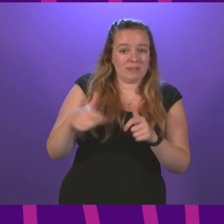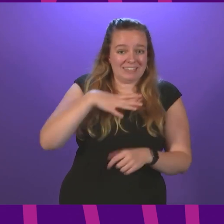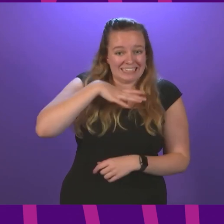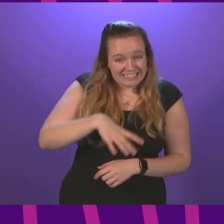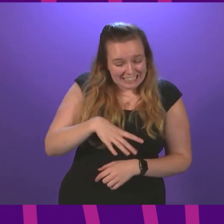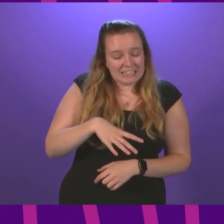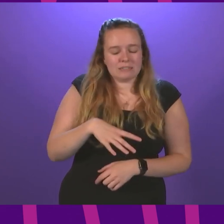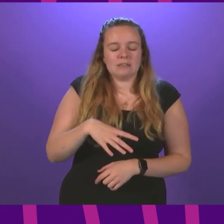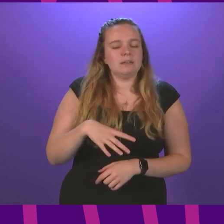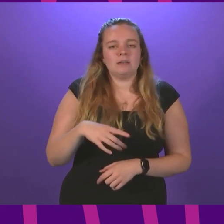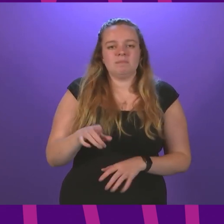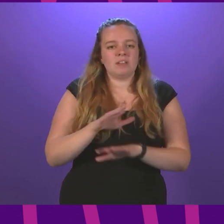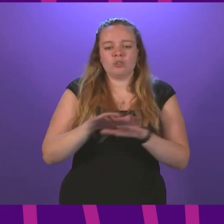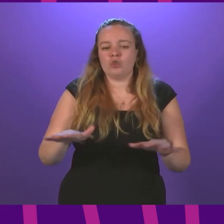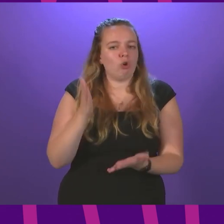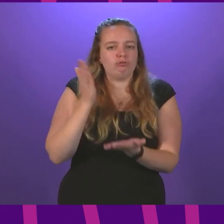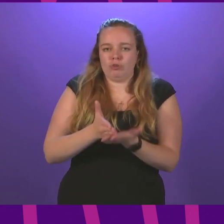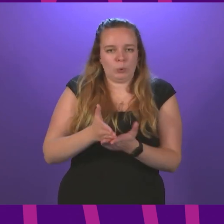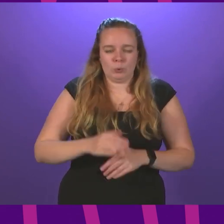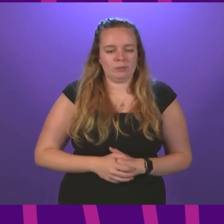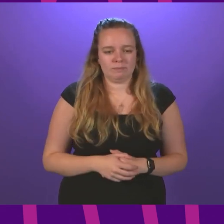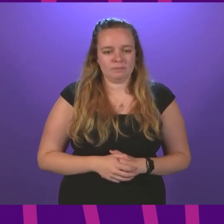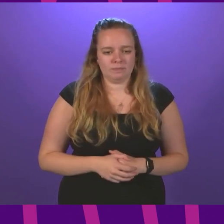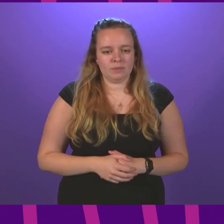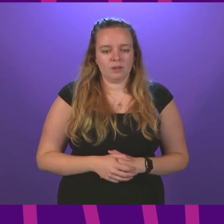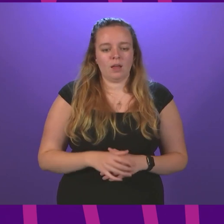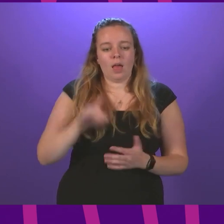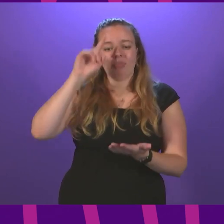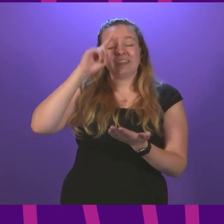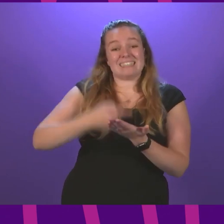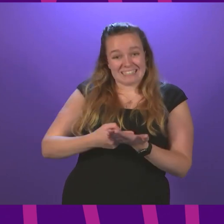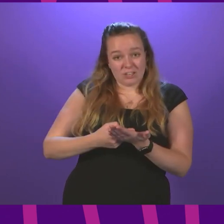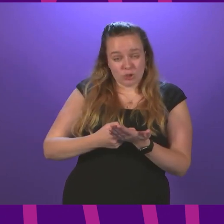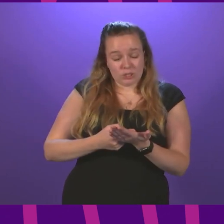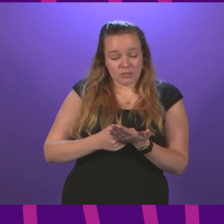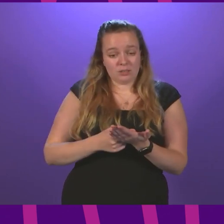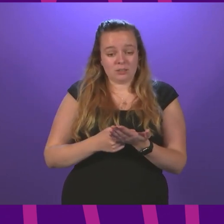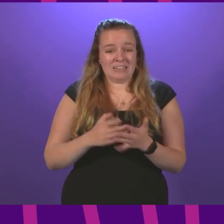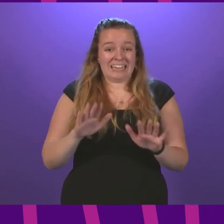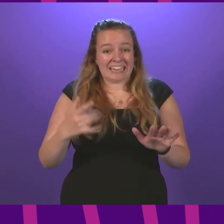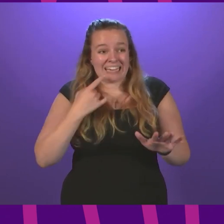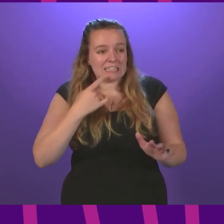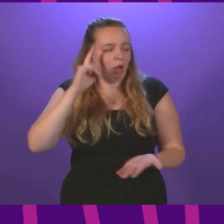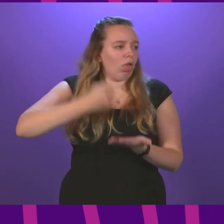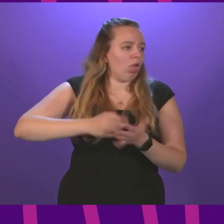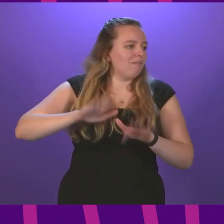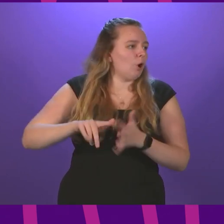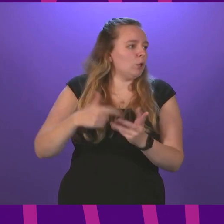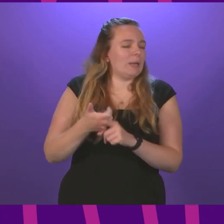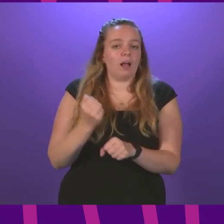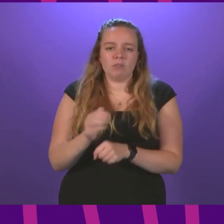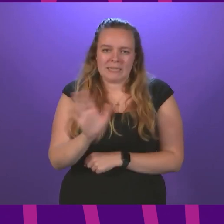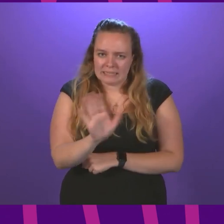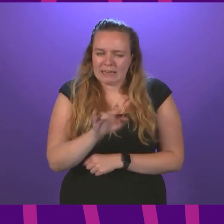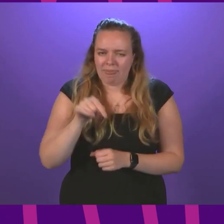most is just not true. The decision was not one that was taken lightly by the UK government.